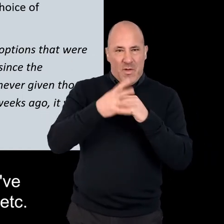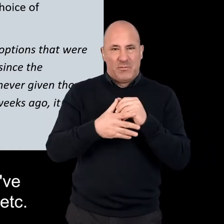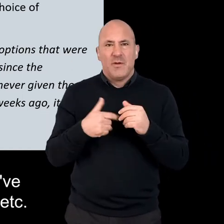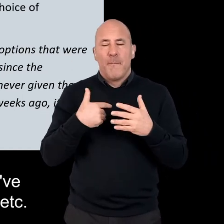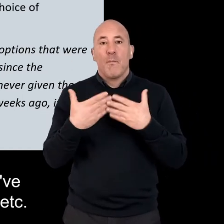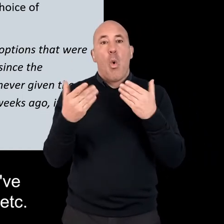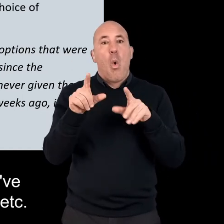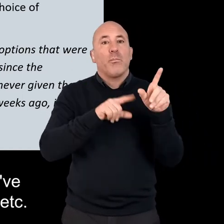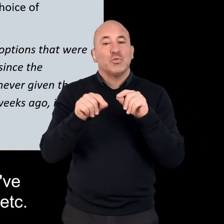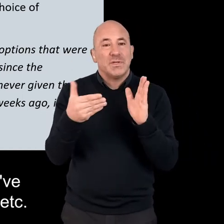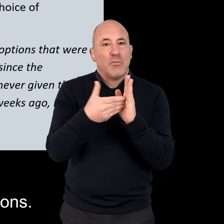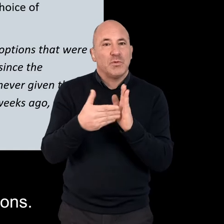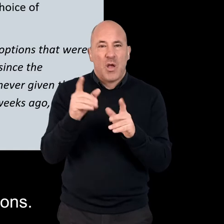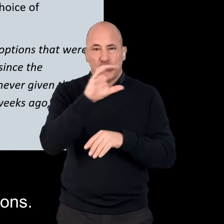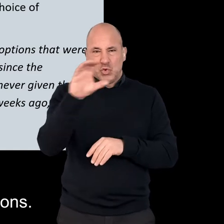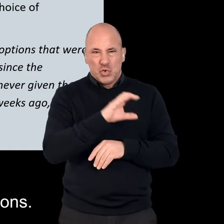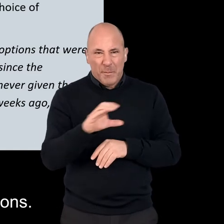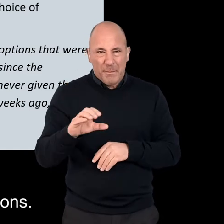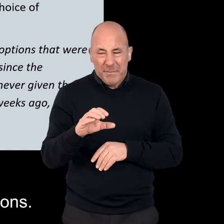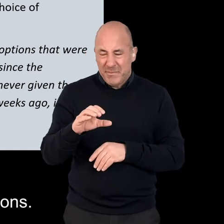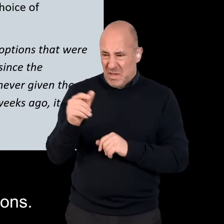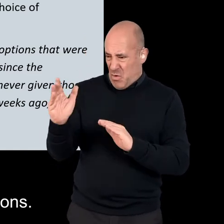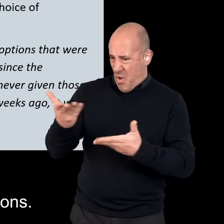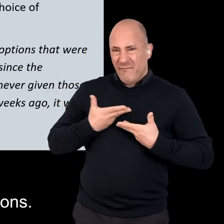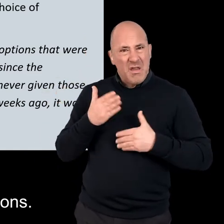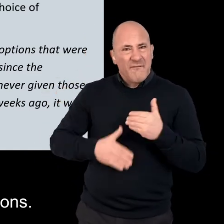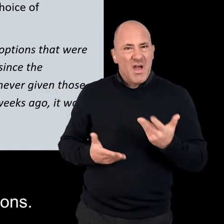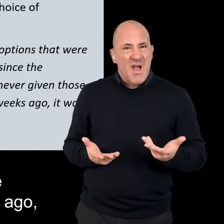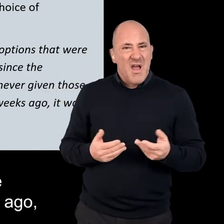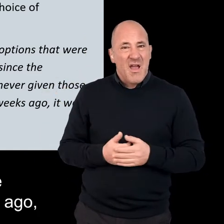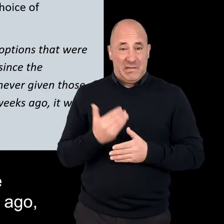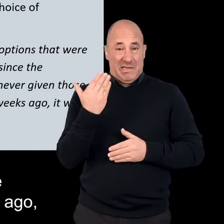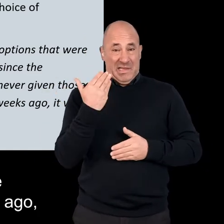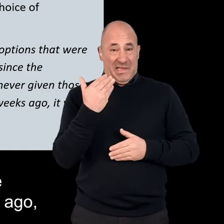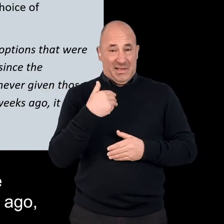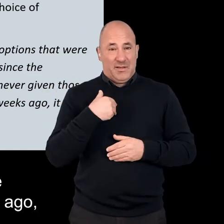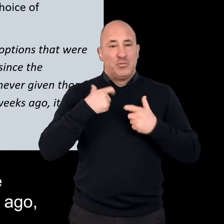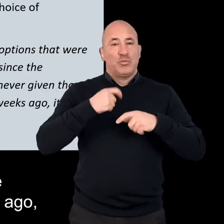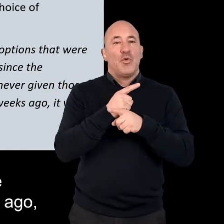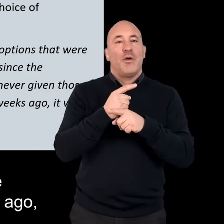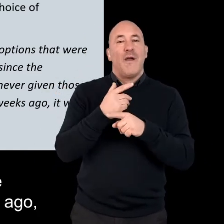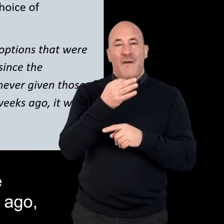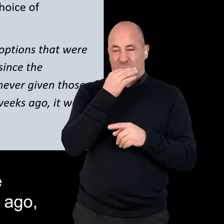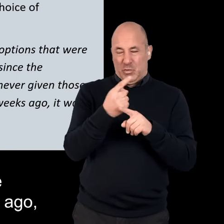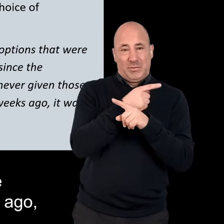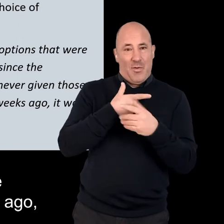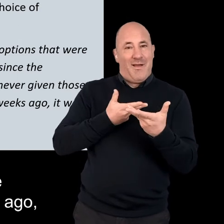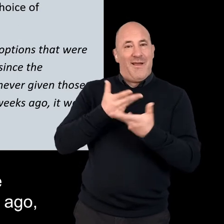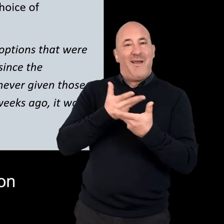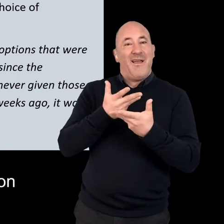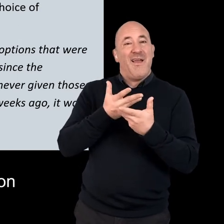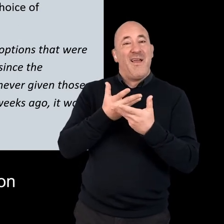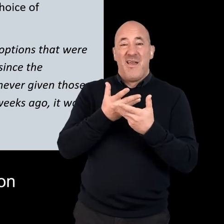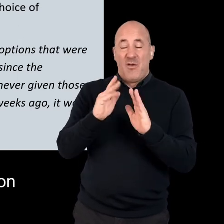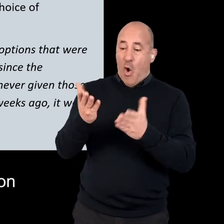options, Zoom, etc. But I was never given those options. Even recently, when I spoke to my social worker a few weeks ago,